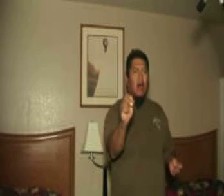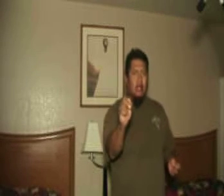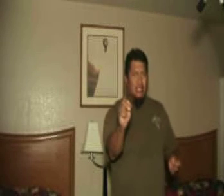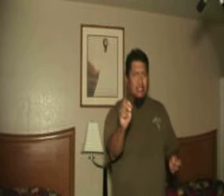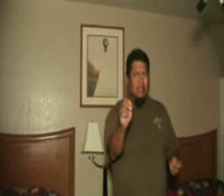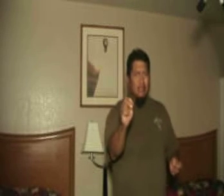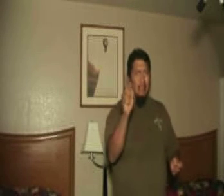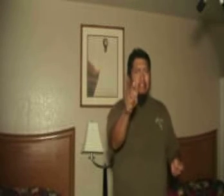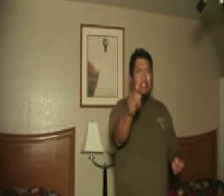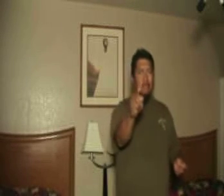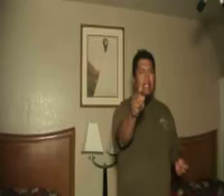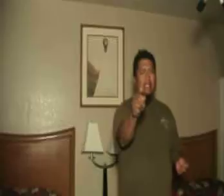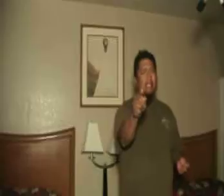August just wait and see